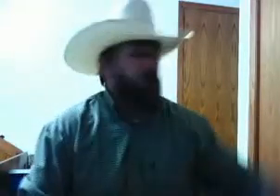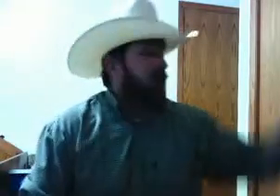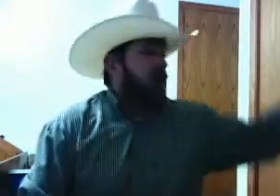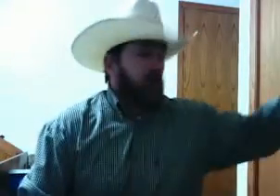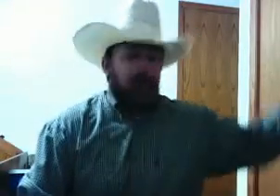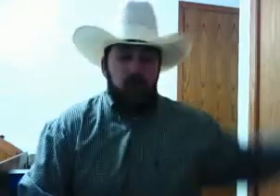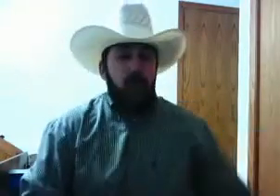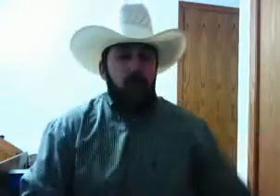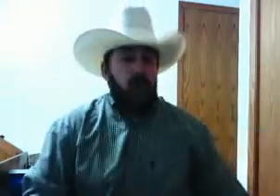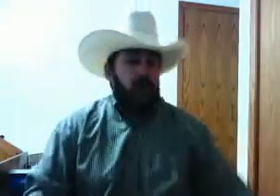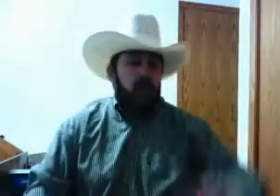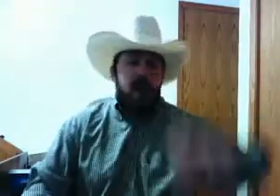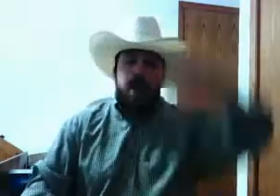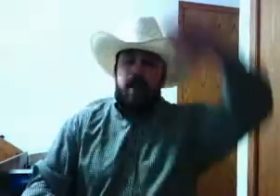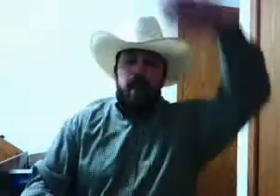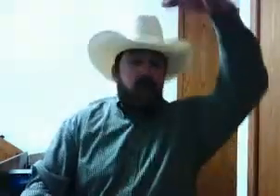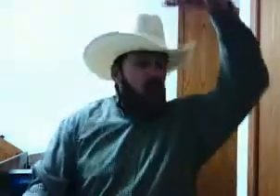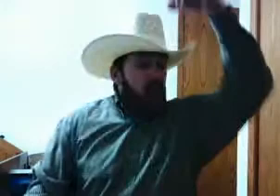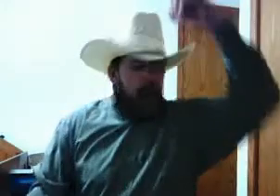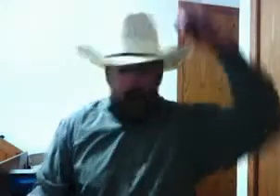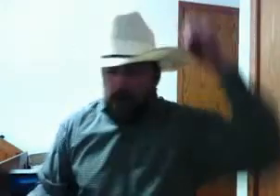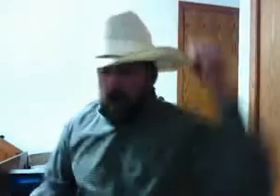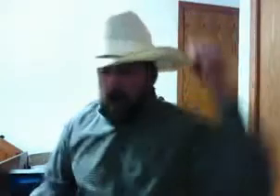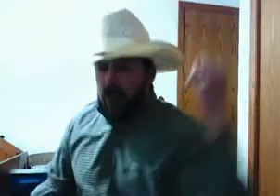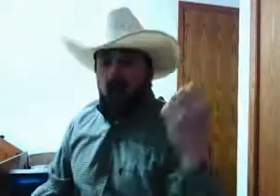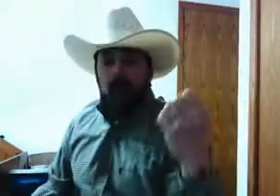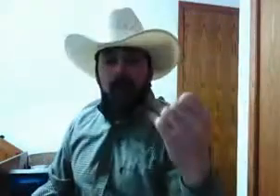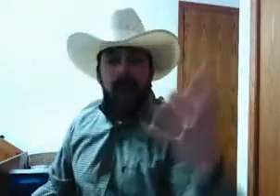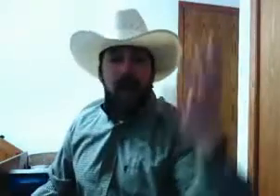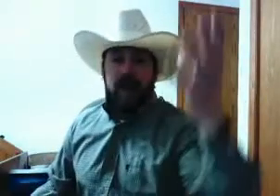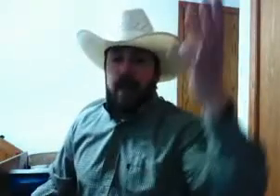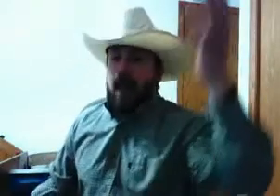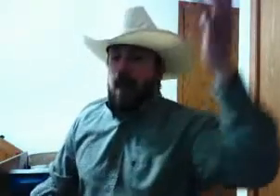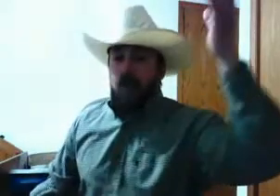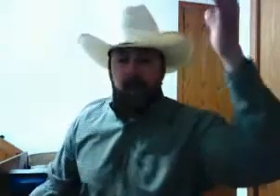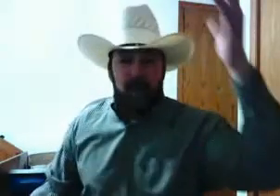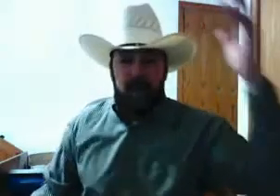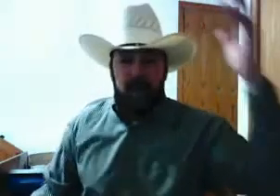since Roe versus Wade, that abortion on demand kill all them innocent kids.